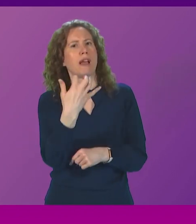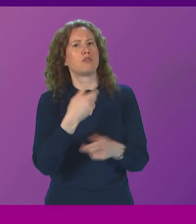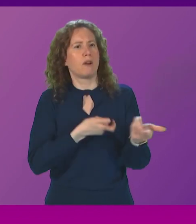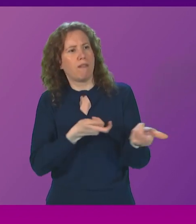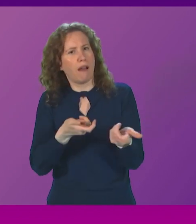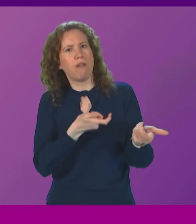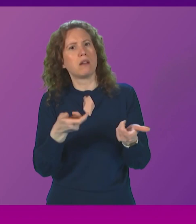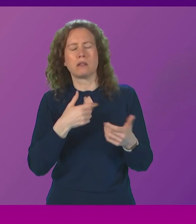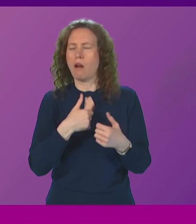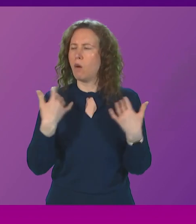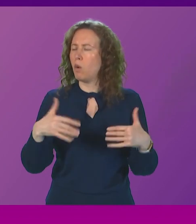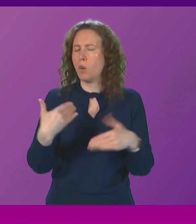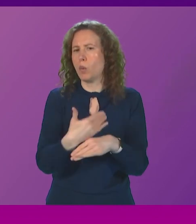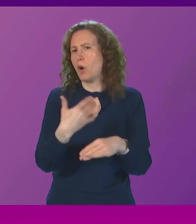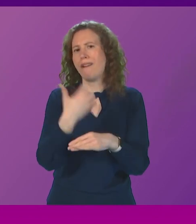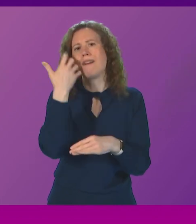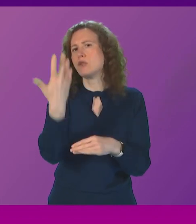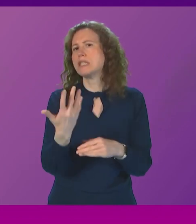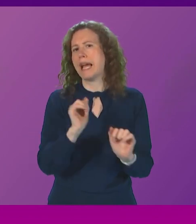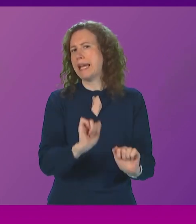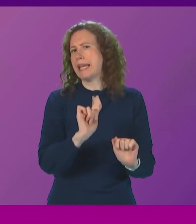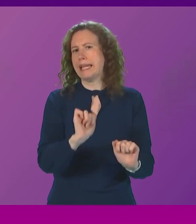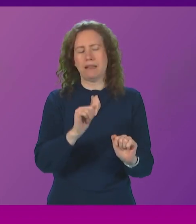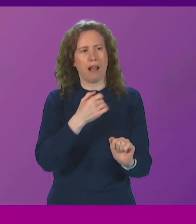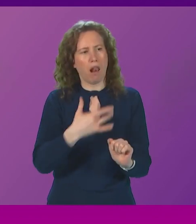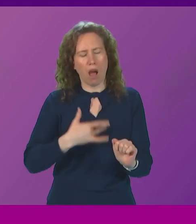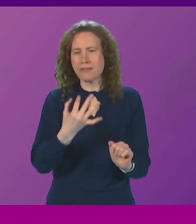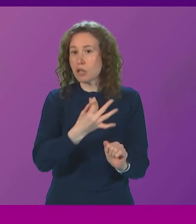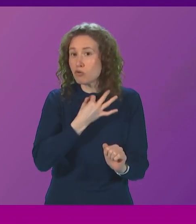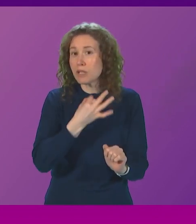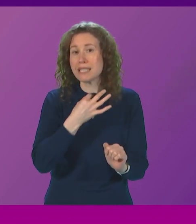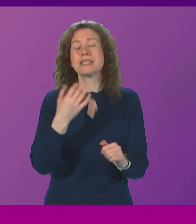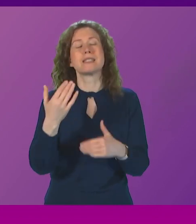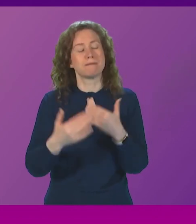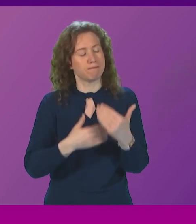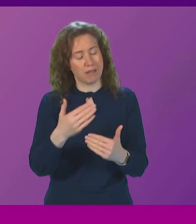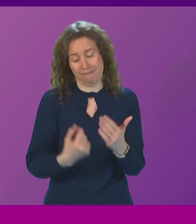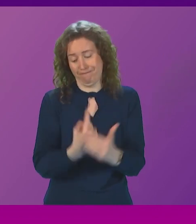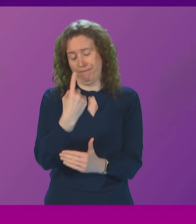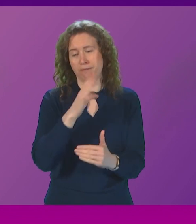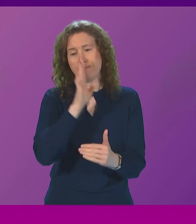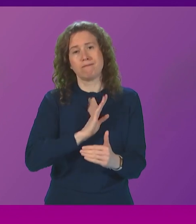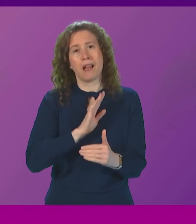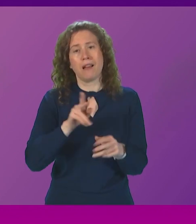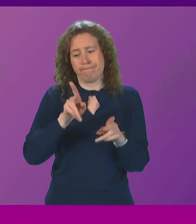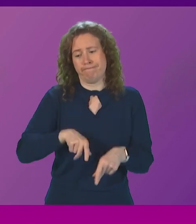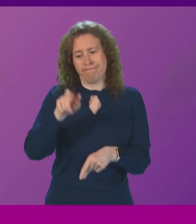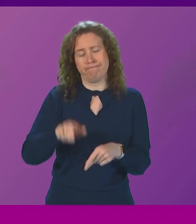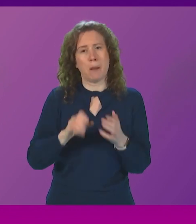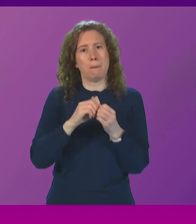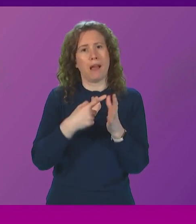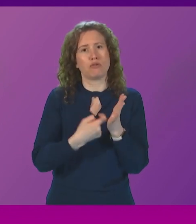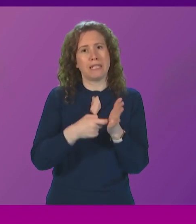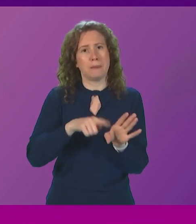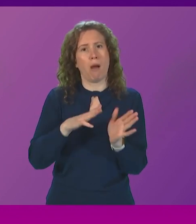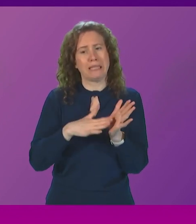firefighters who do tremendous work day in and day out, putting their lives at risk, which we saw so starkly with the sad loss of Barry Martin earlier